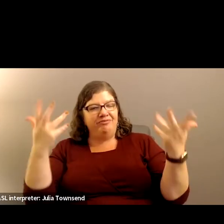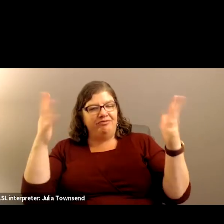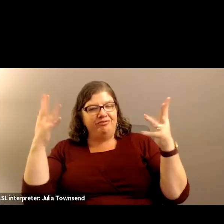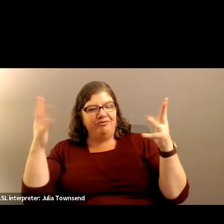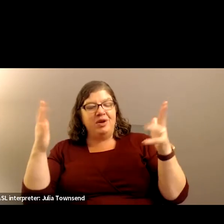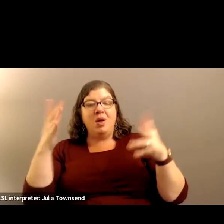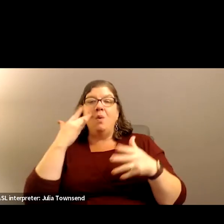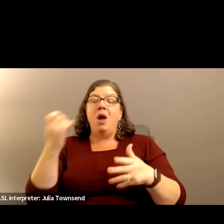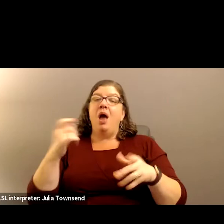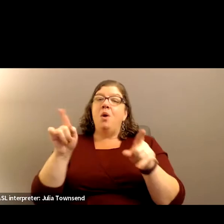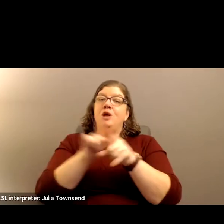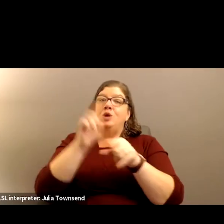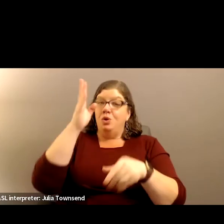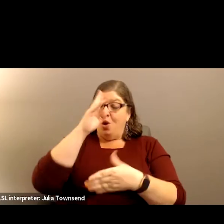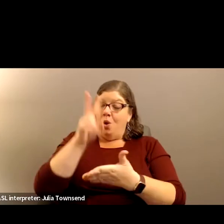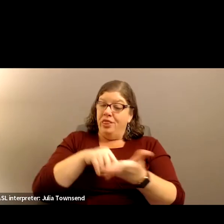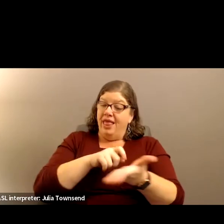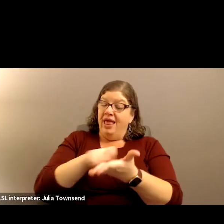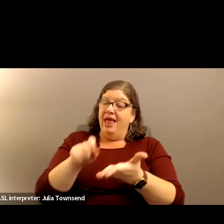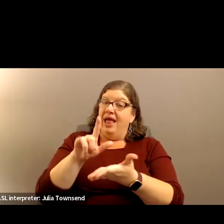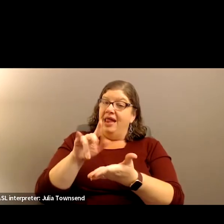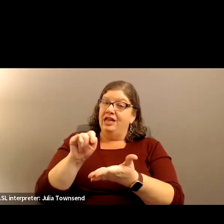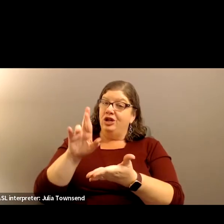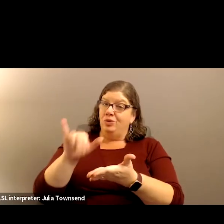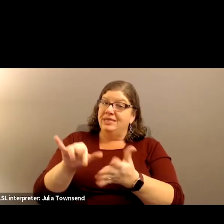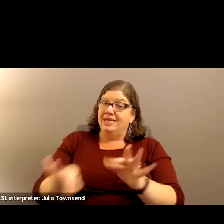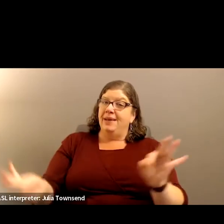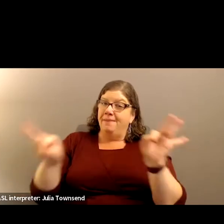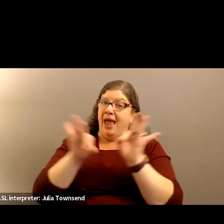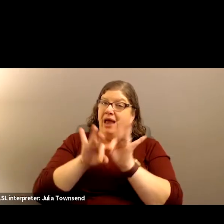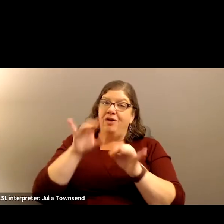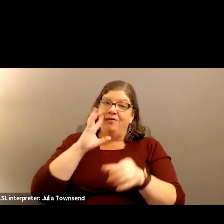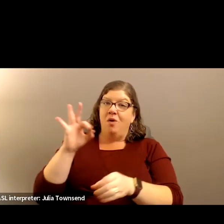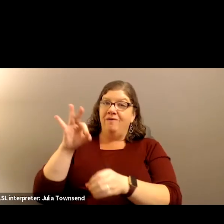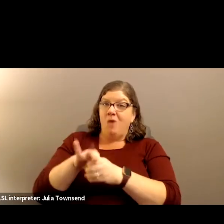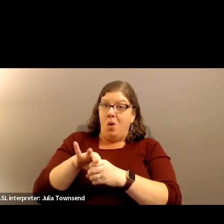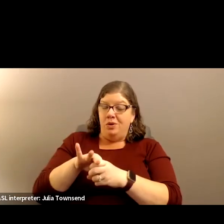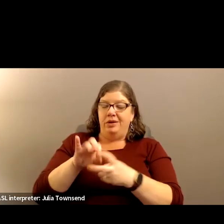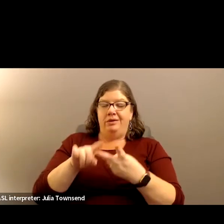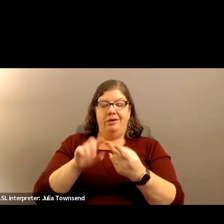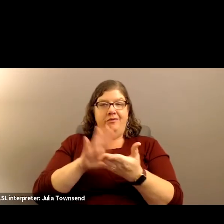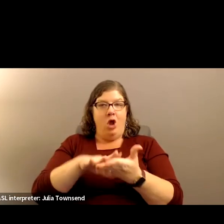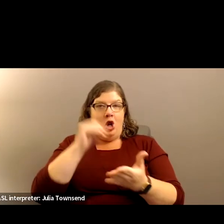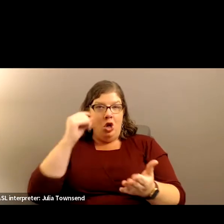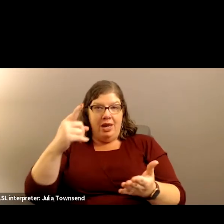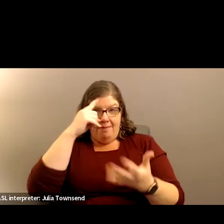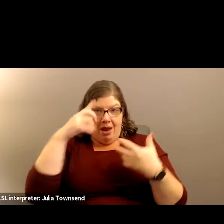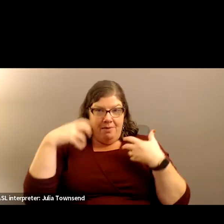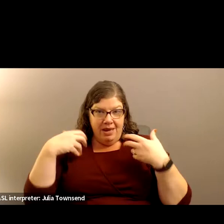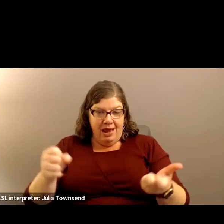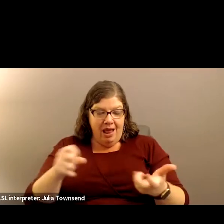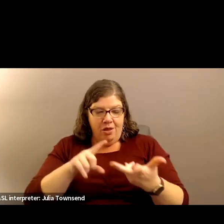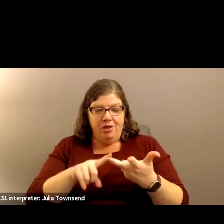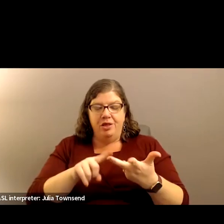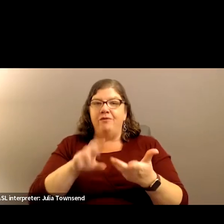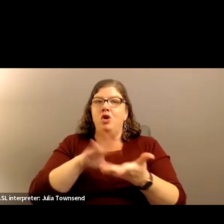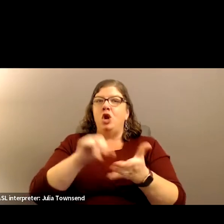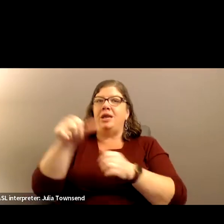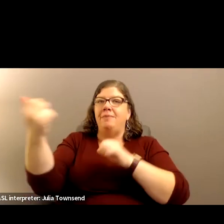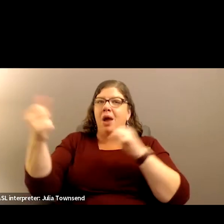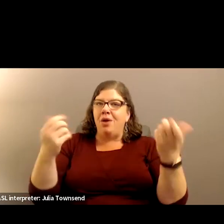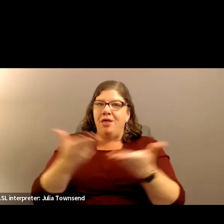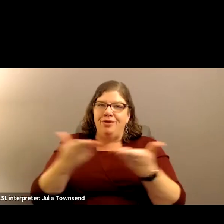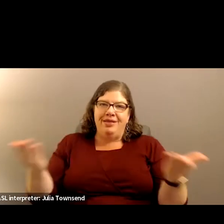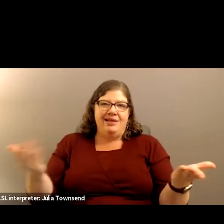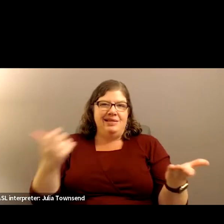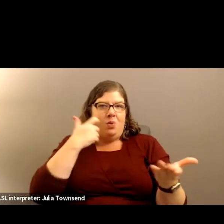Because we also know that literacy matters for voting, for learning about mental health, for learning about all the things we just talked about